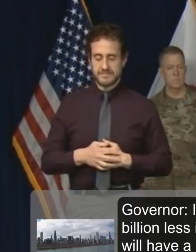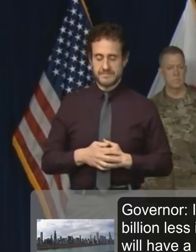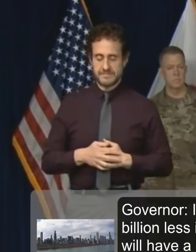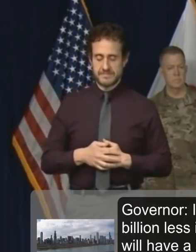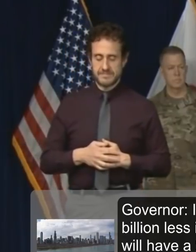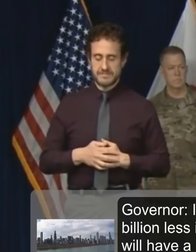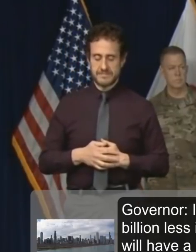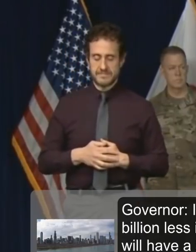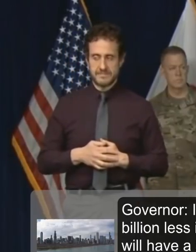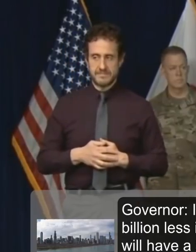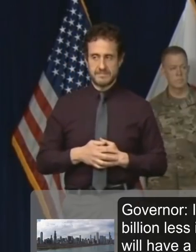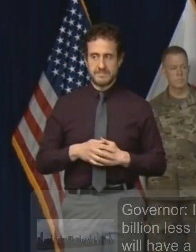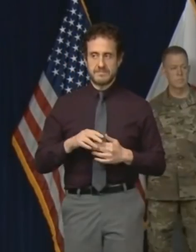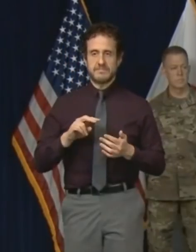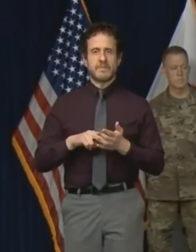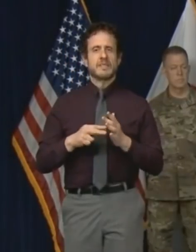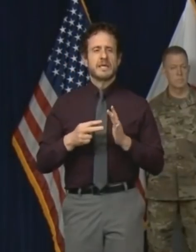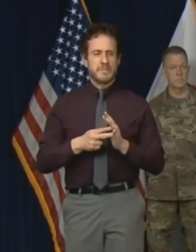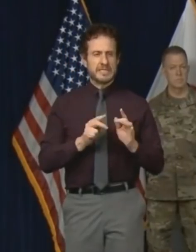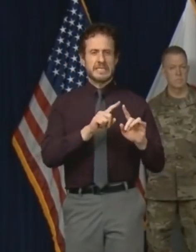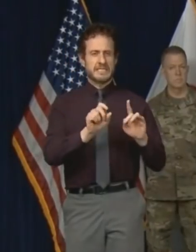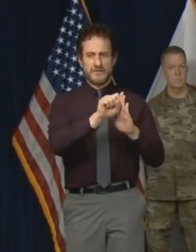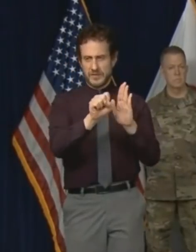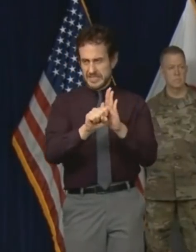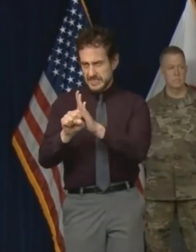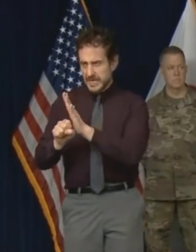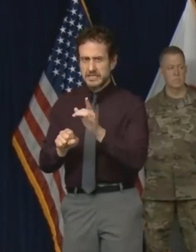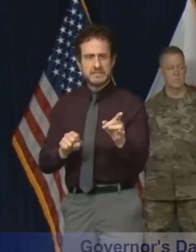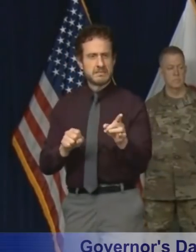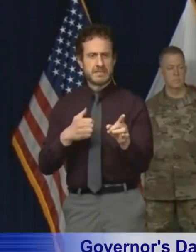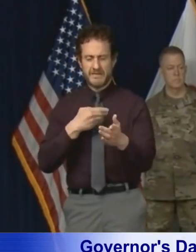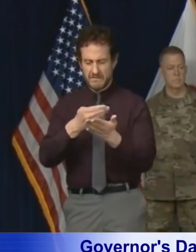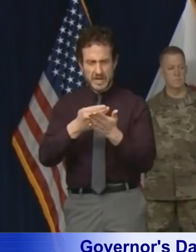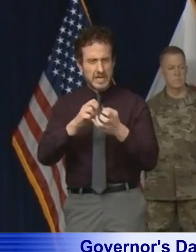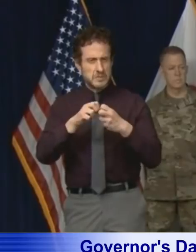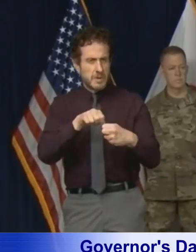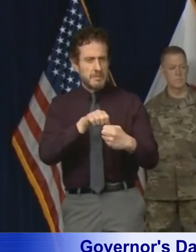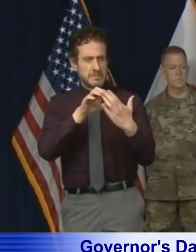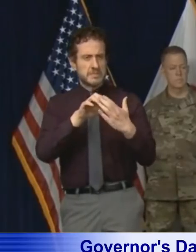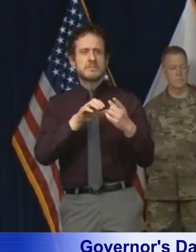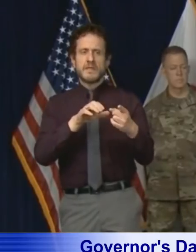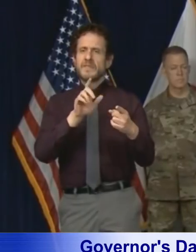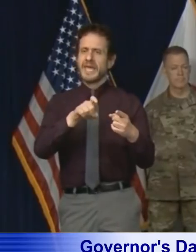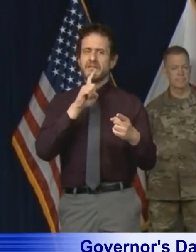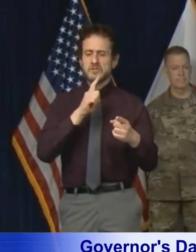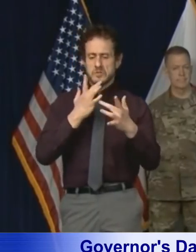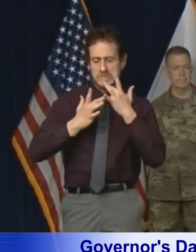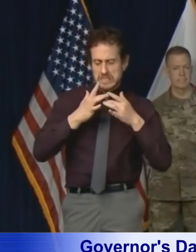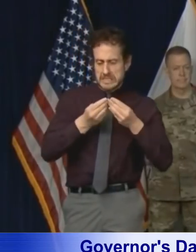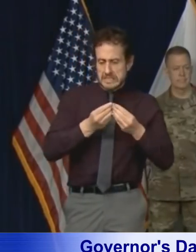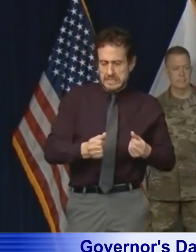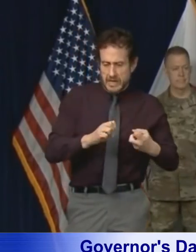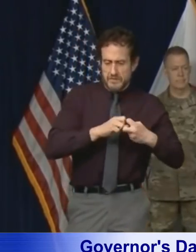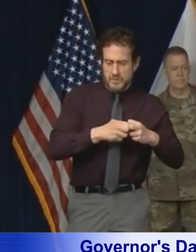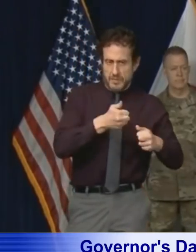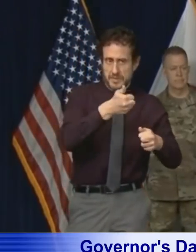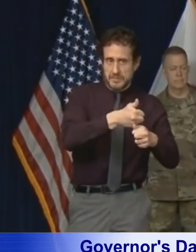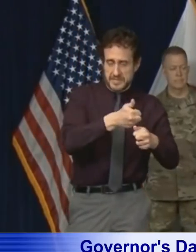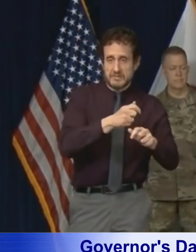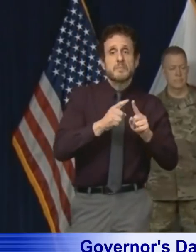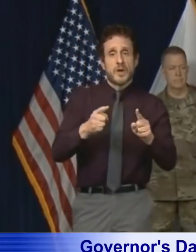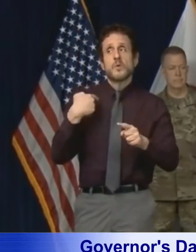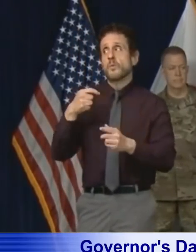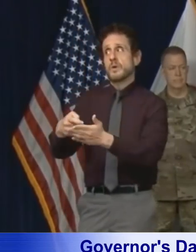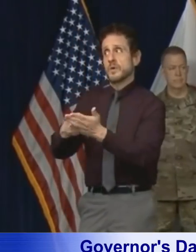That leaves states to face this unprecedented financial hole on their own if the congress doesn't pass